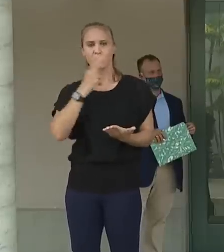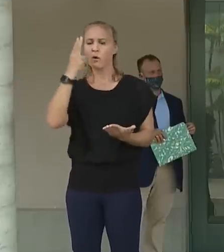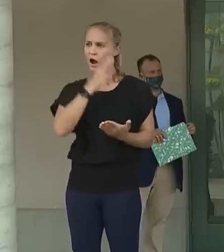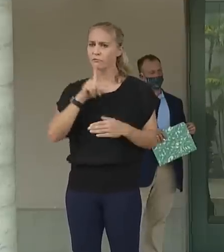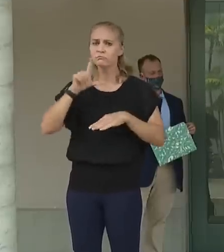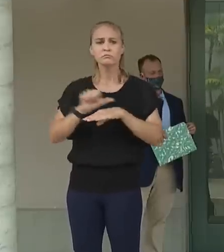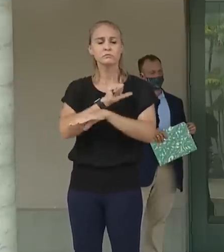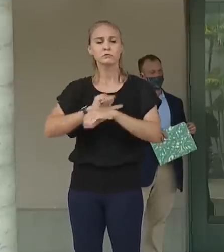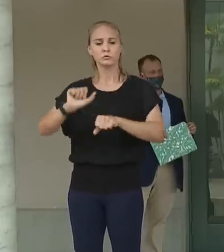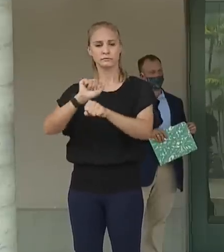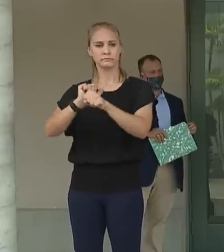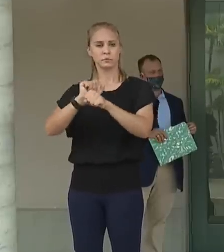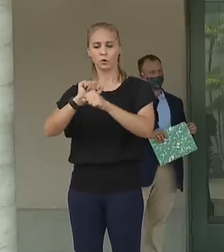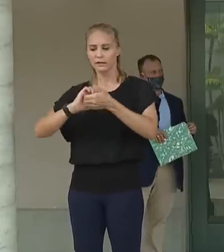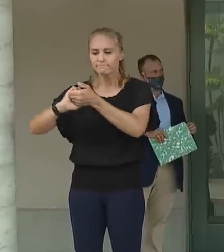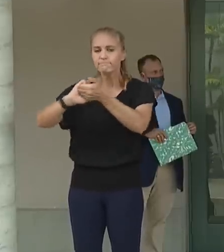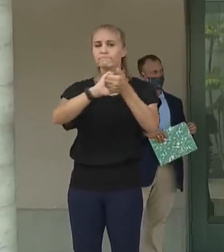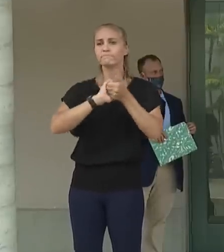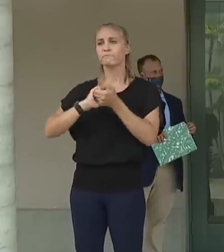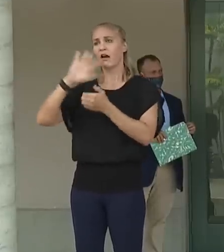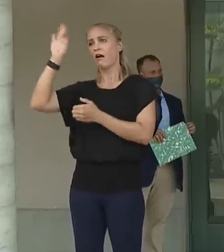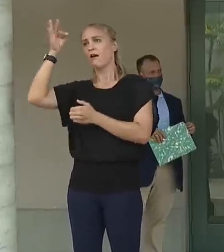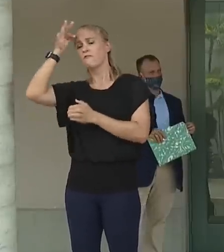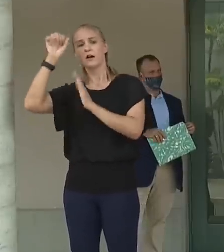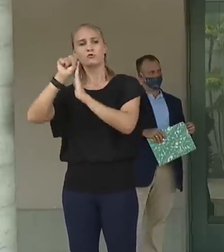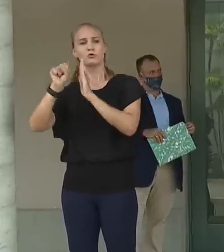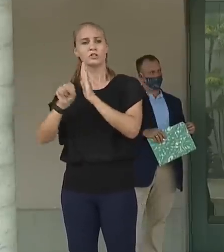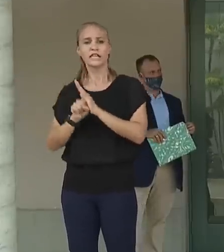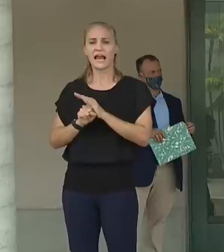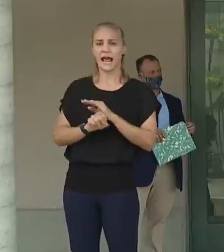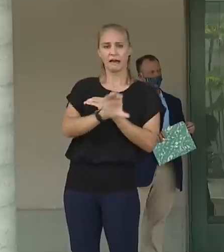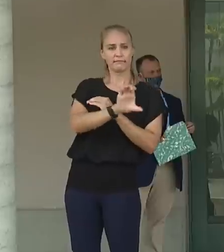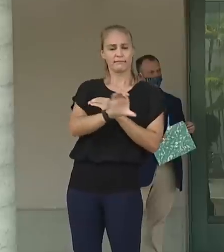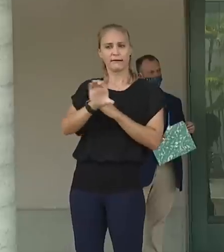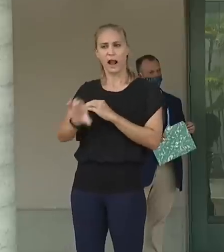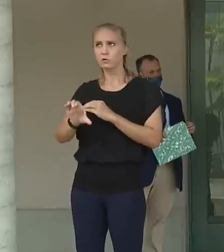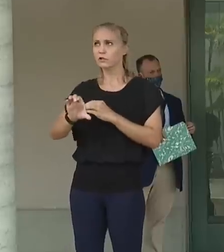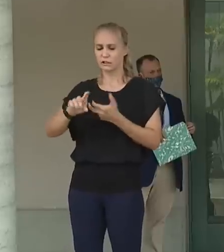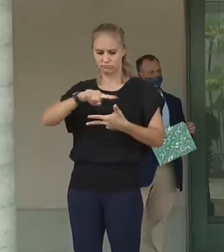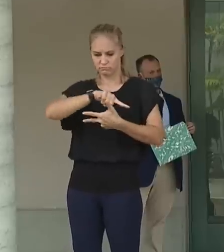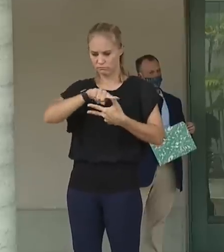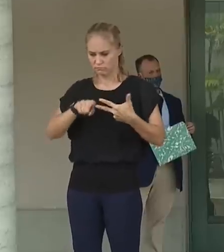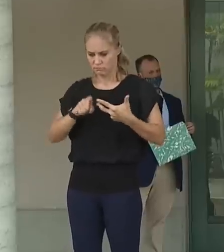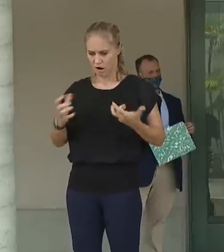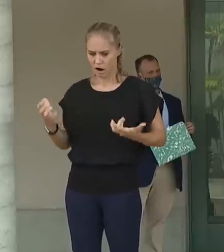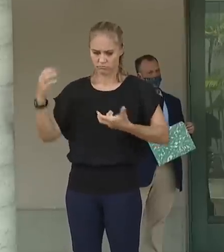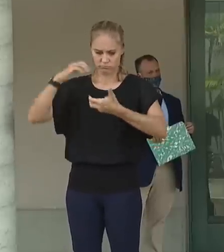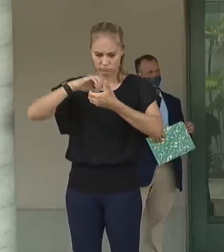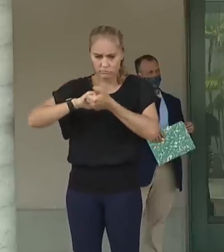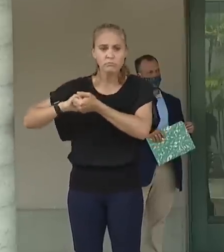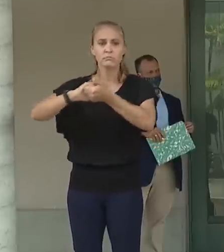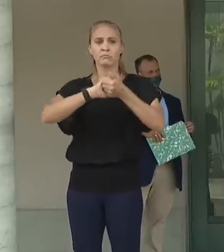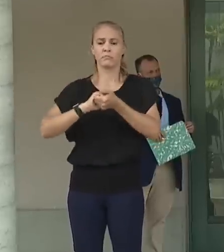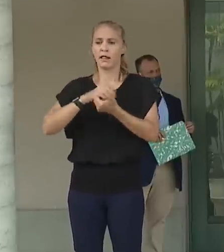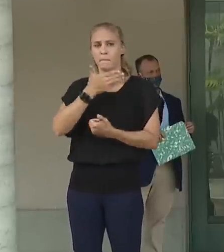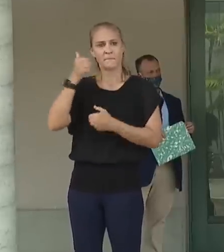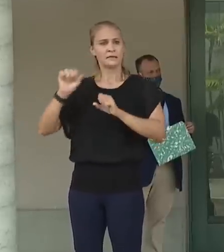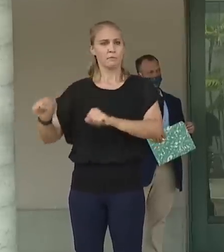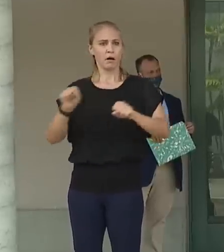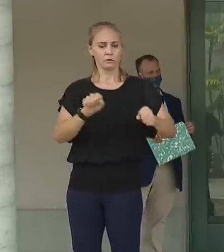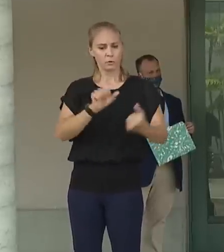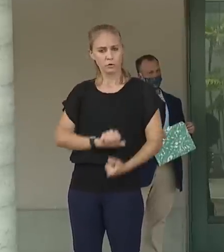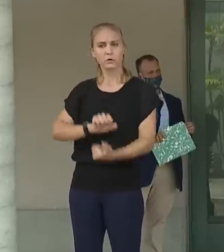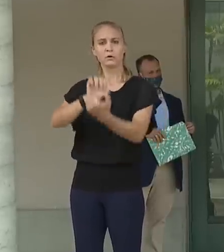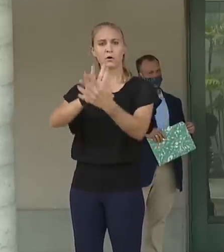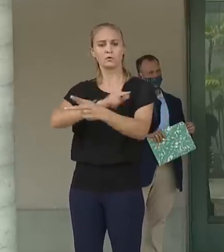are working together. Federal, state, and county assets are being combined in the best way possible to keep